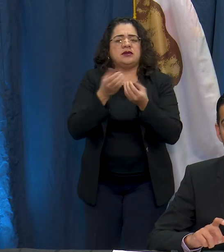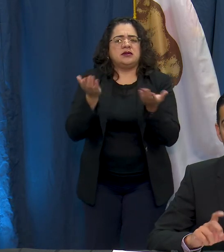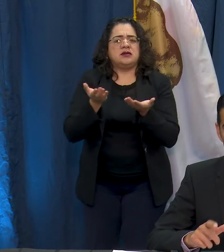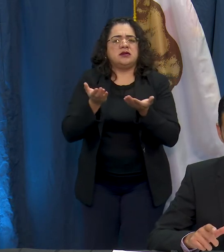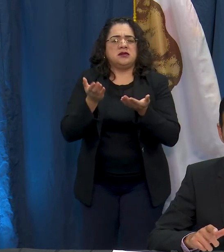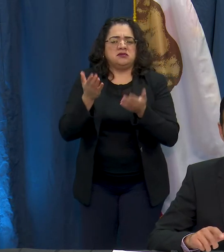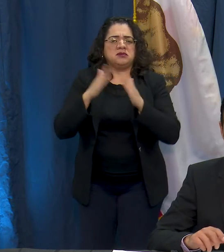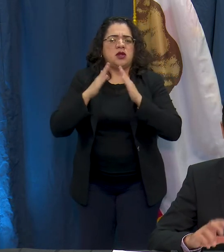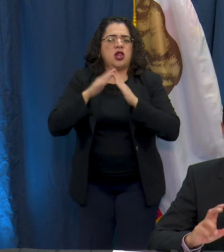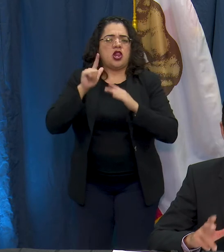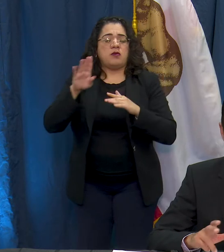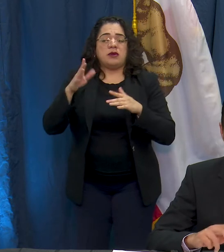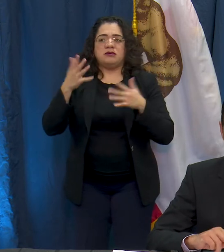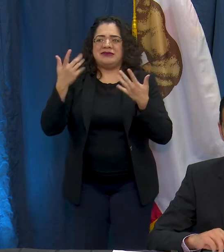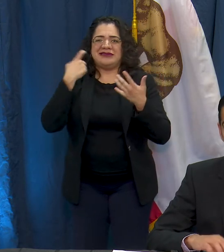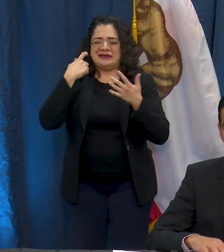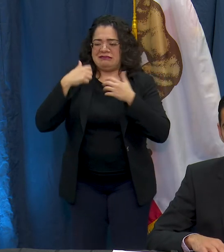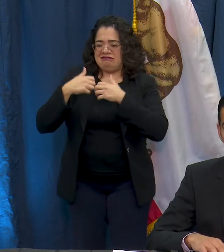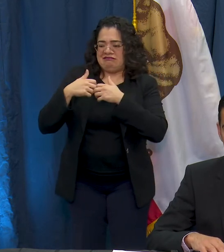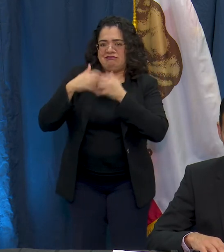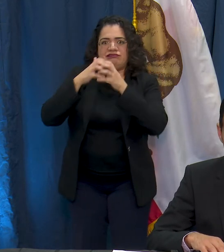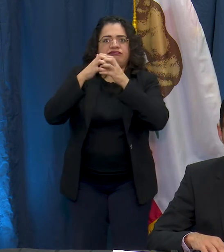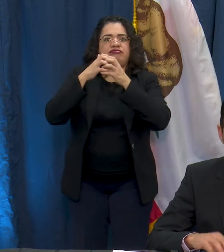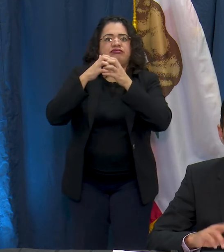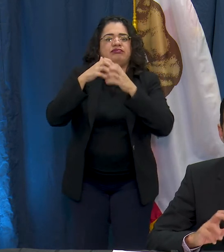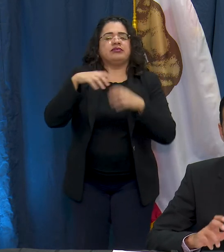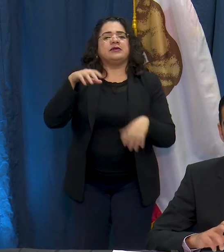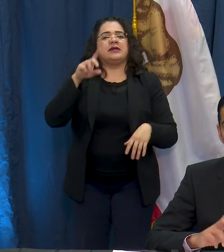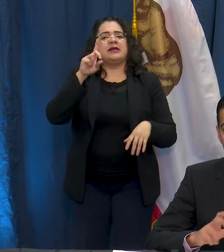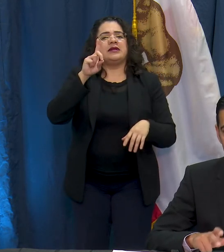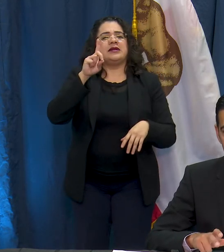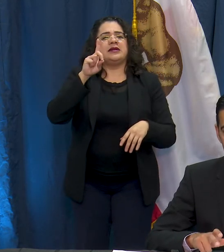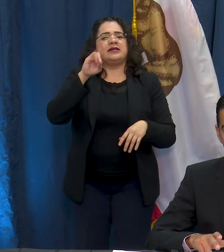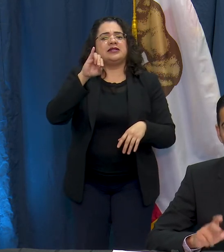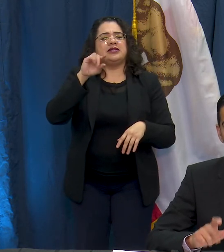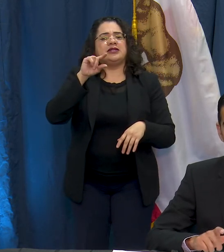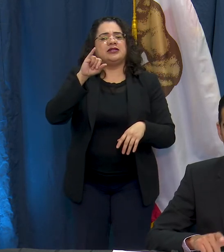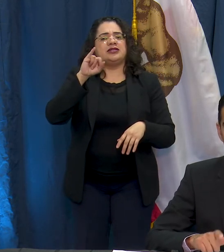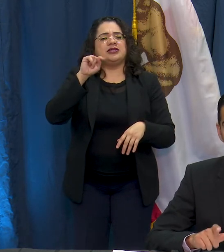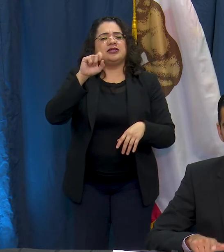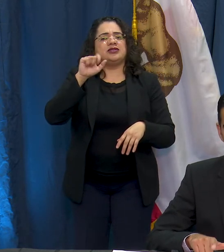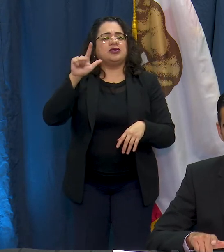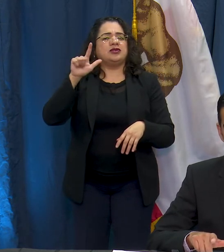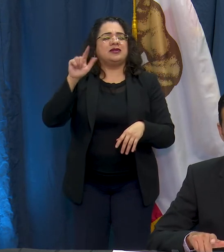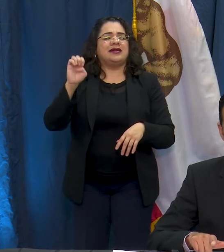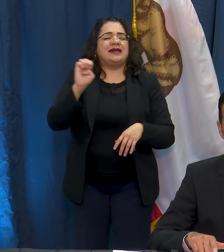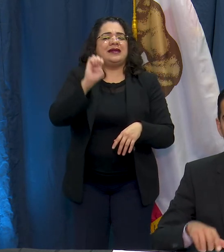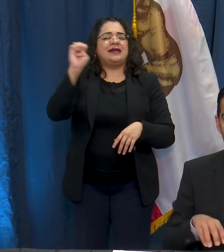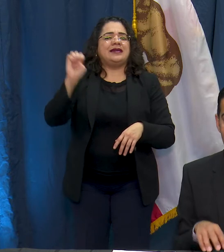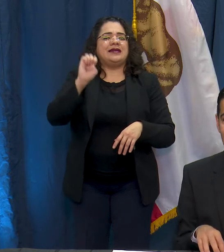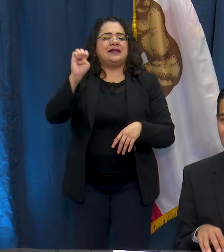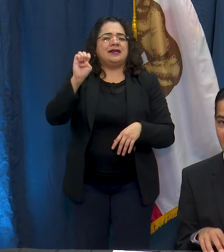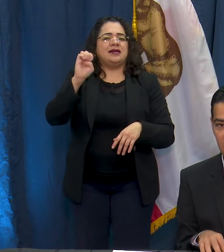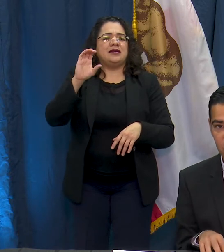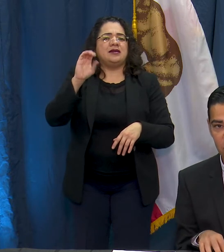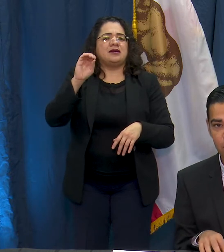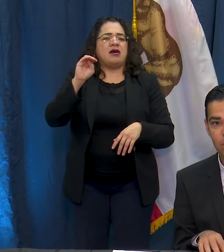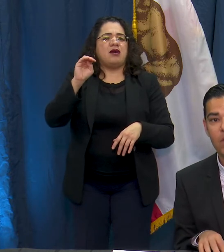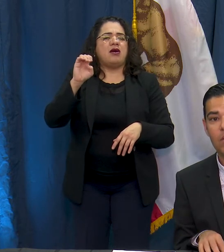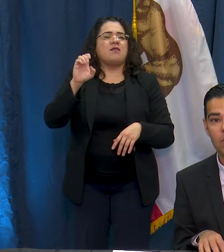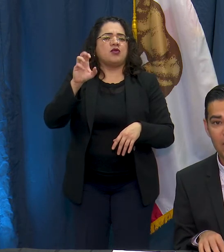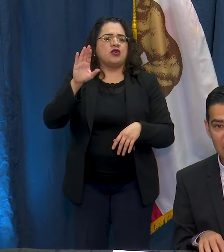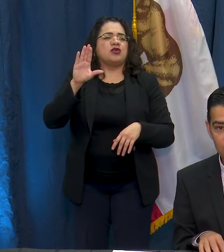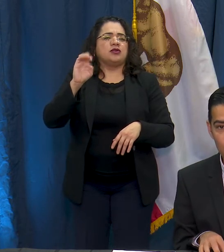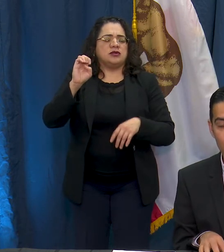are launching and has now launched a digital e-commerce marketplace for Long Beach residents that connects